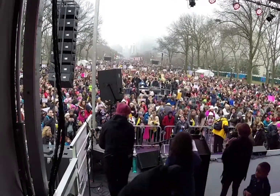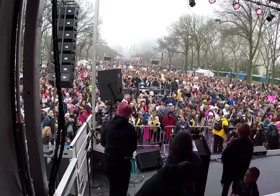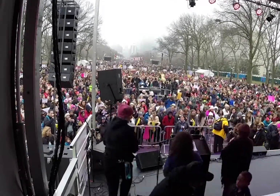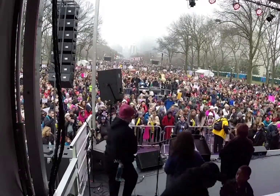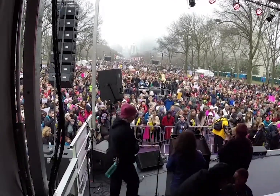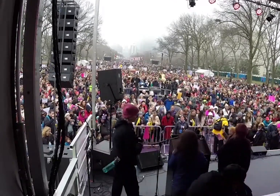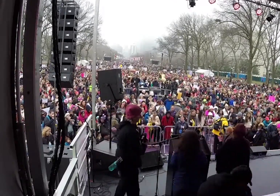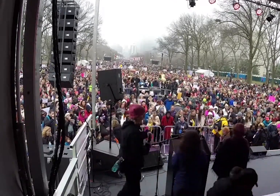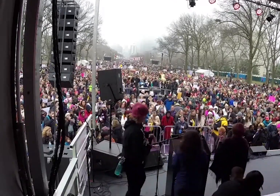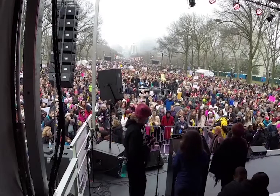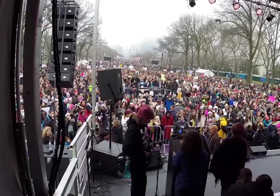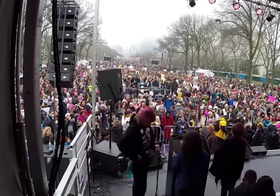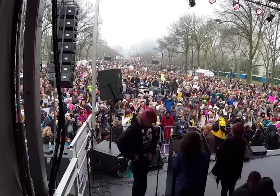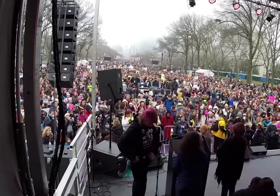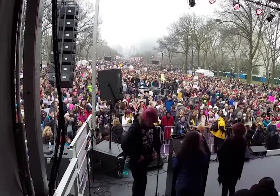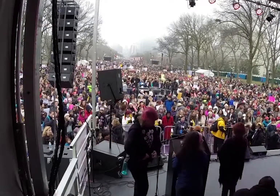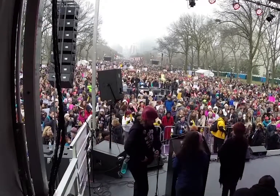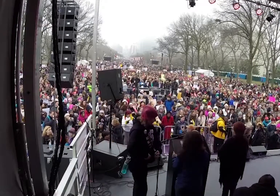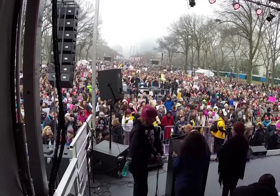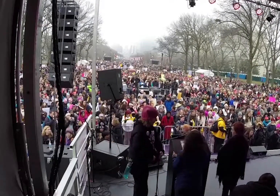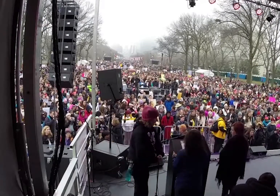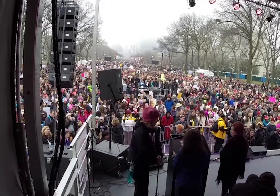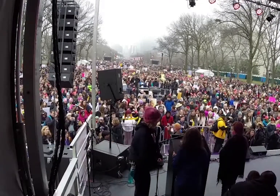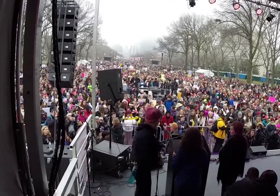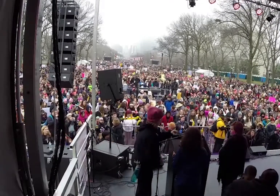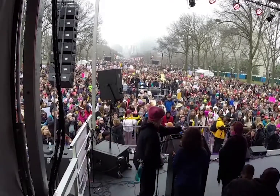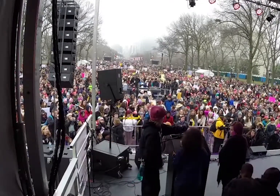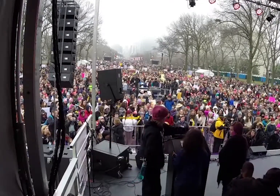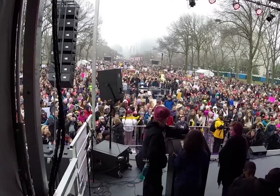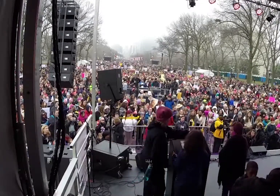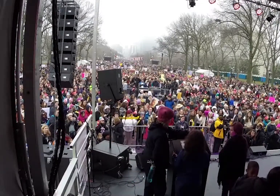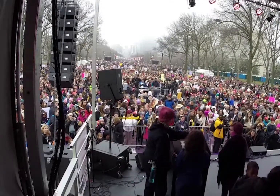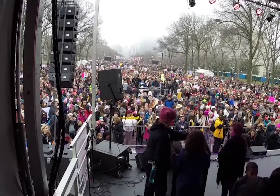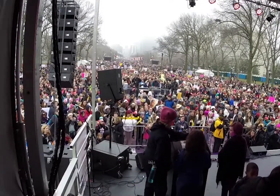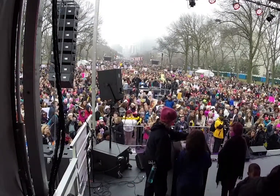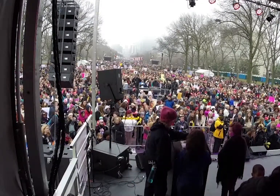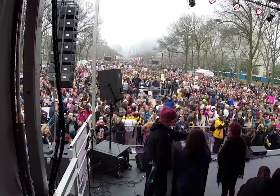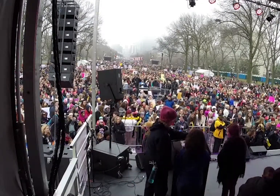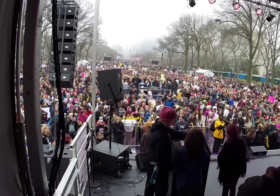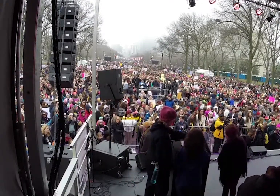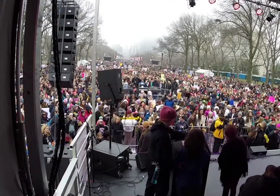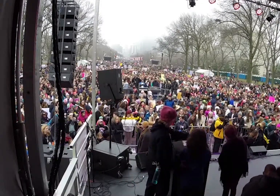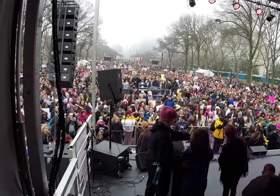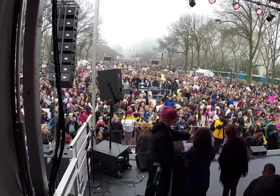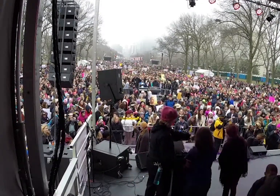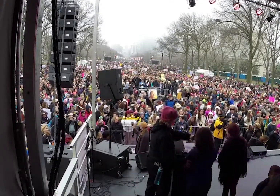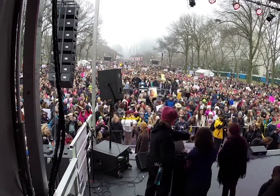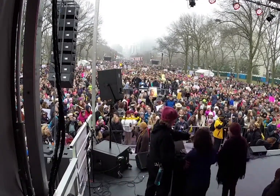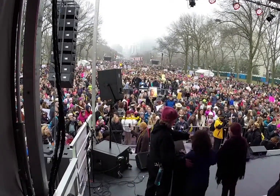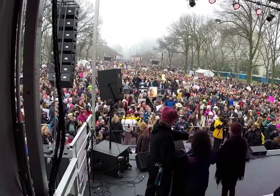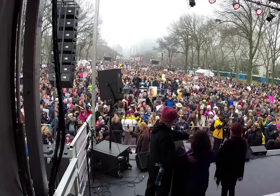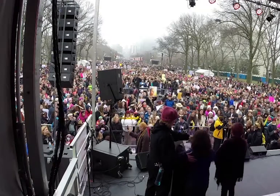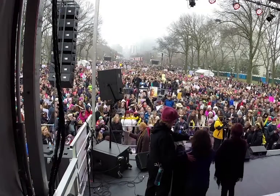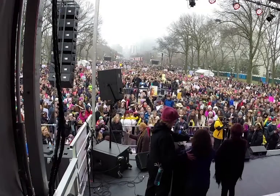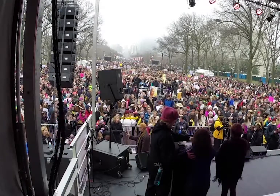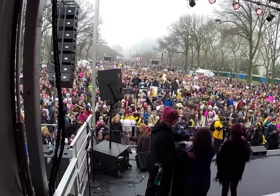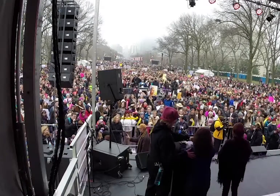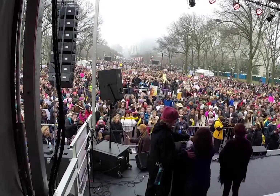Laura I'm short